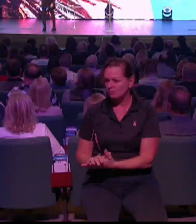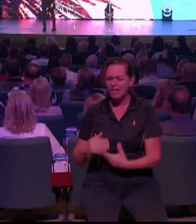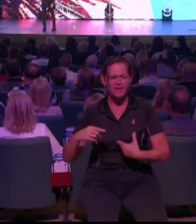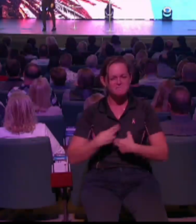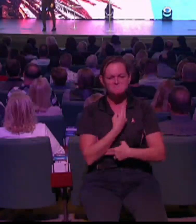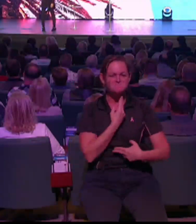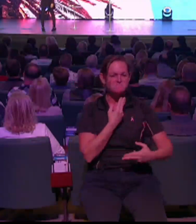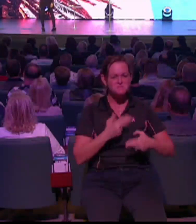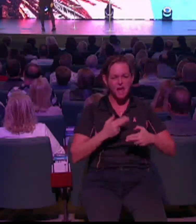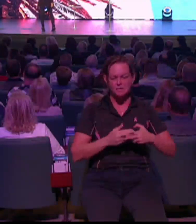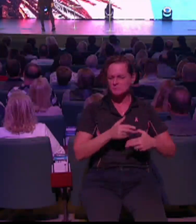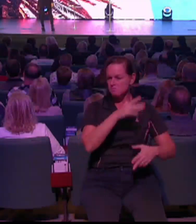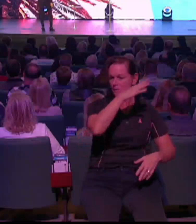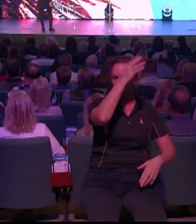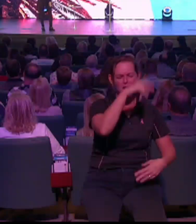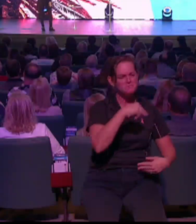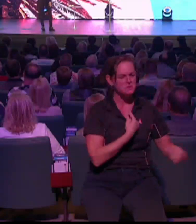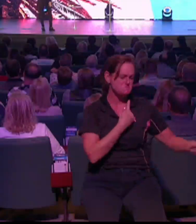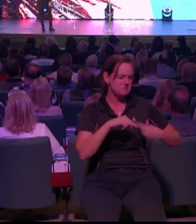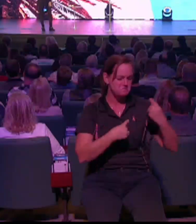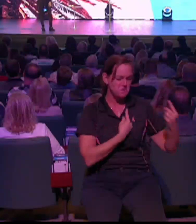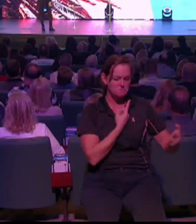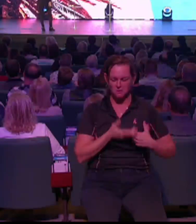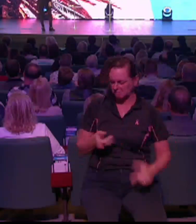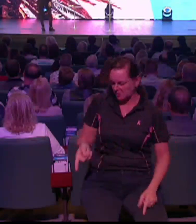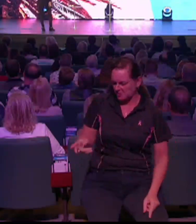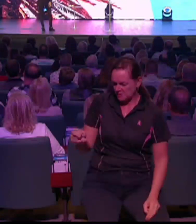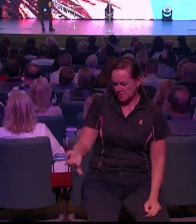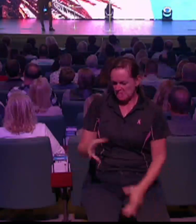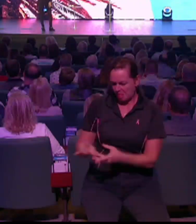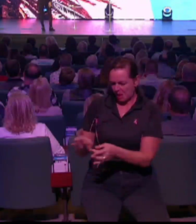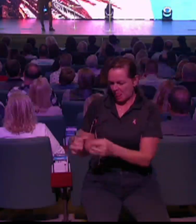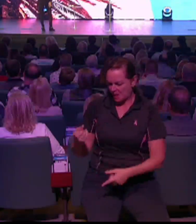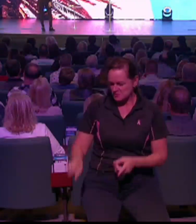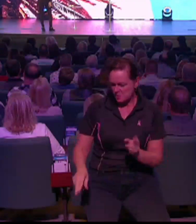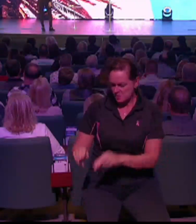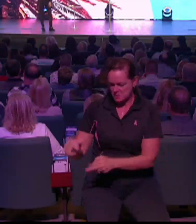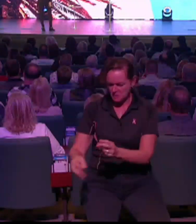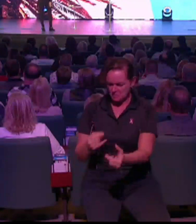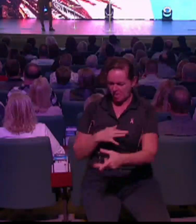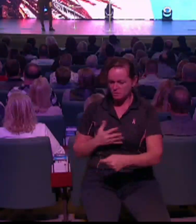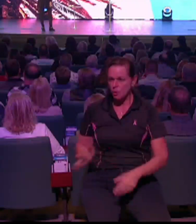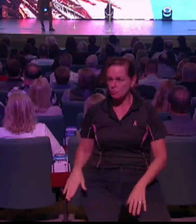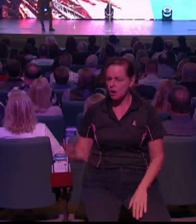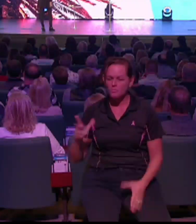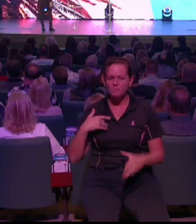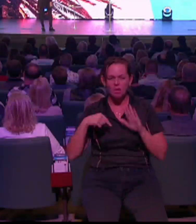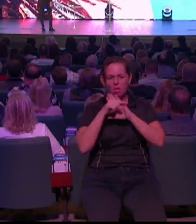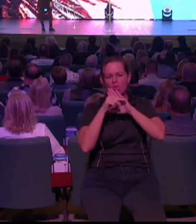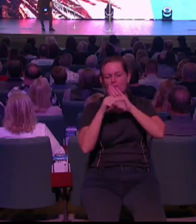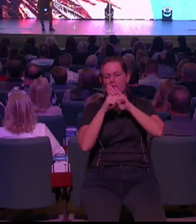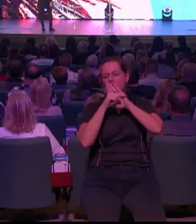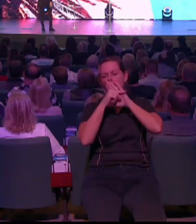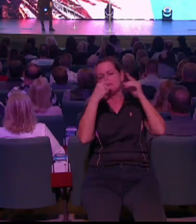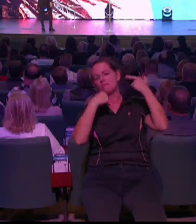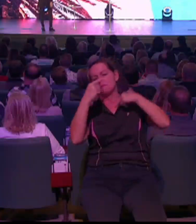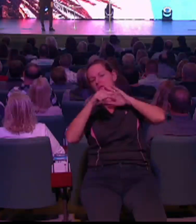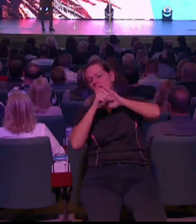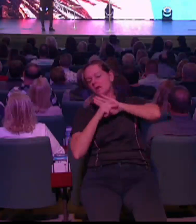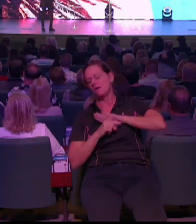And God began to call me forth in the likeness of not the name I had been or even the name I